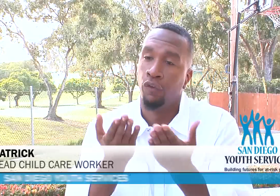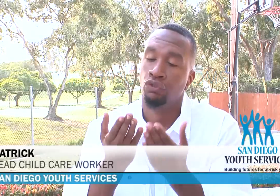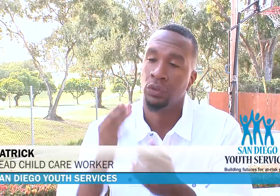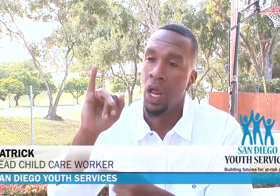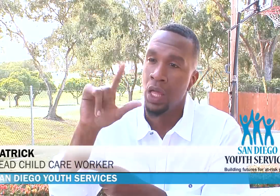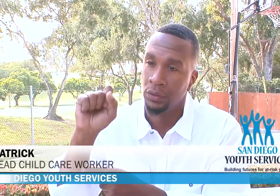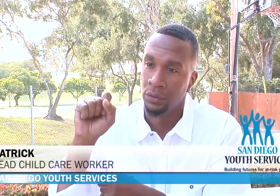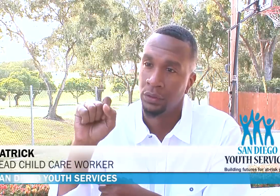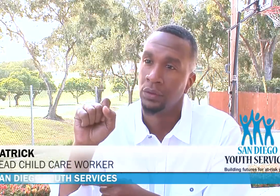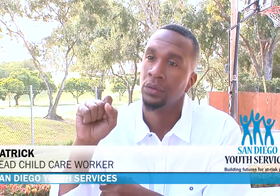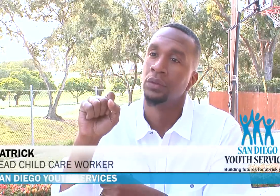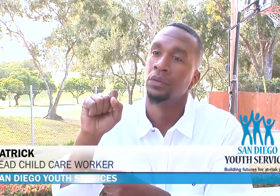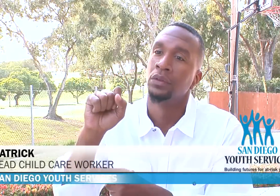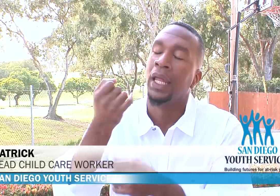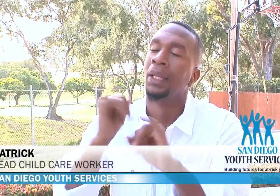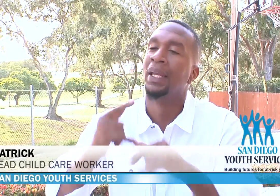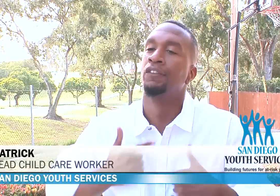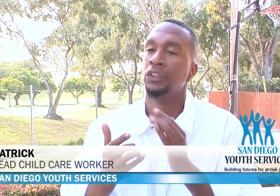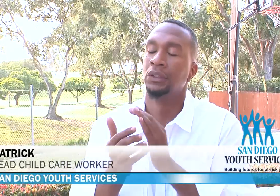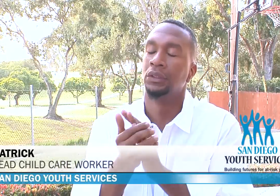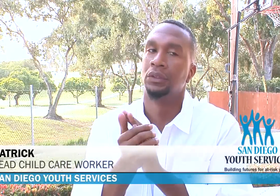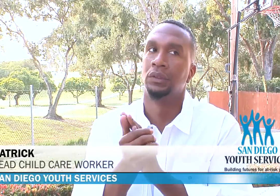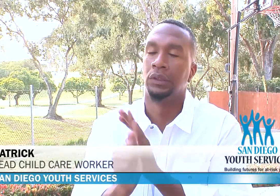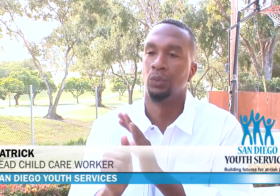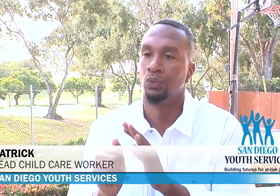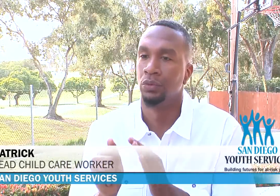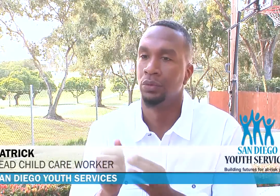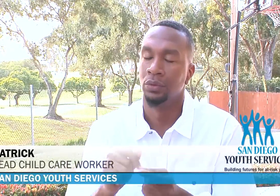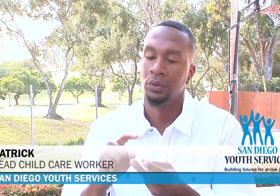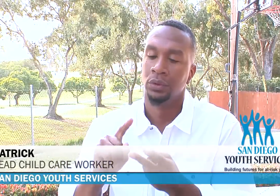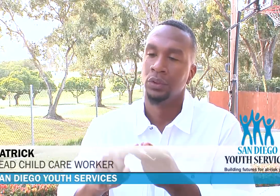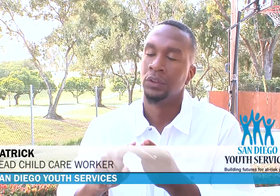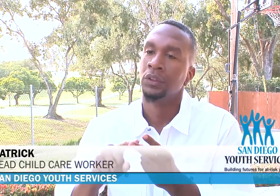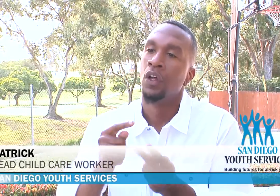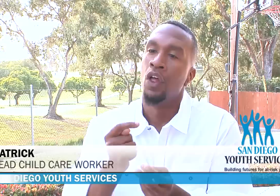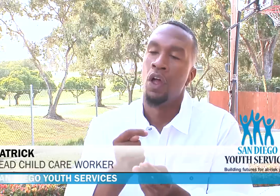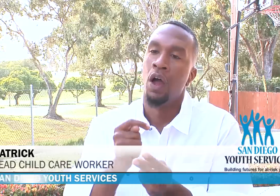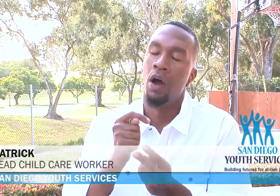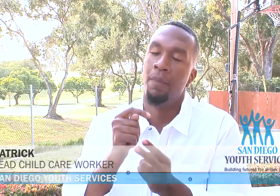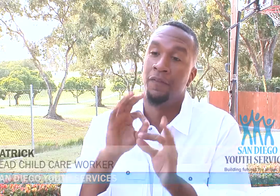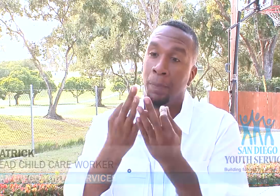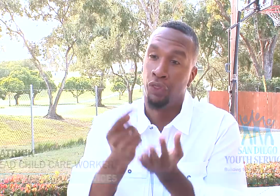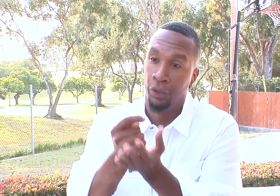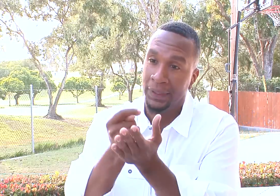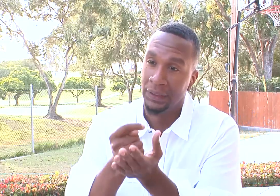The group home here offers independent living skills, ILS, family therapy, group therapy,